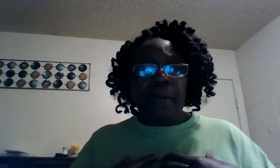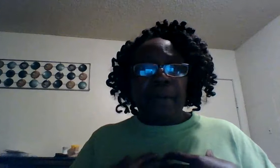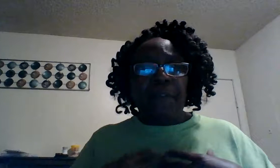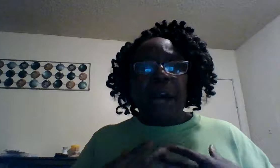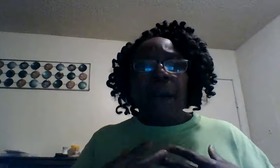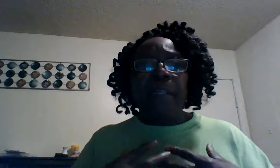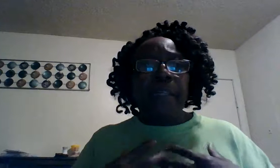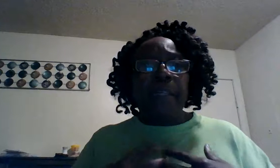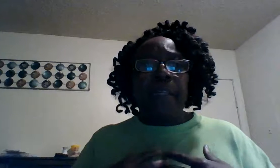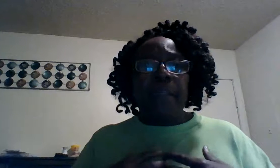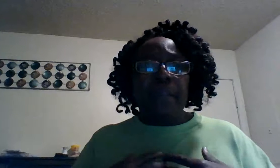falling